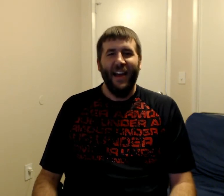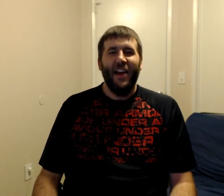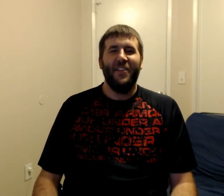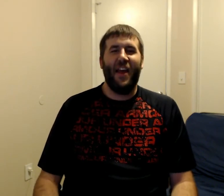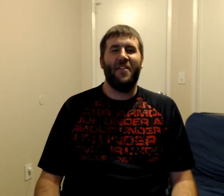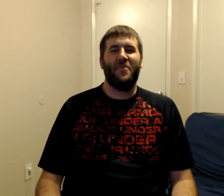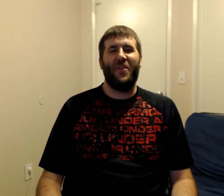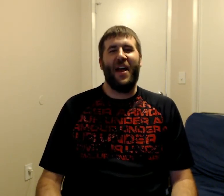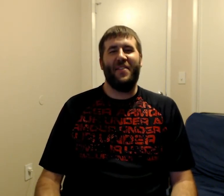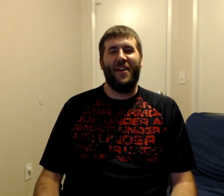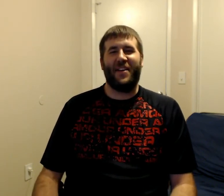They're playing like.